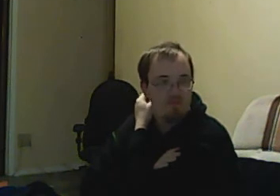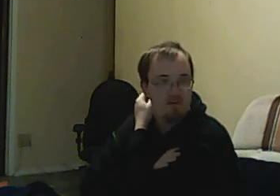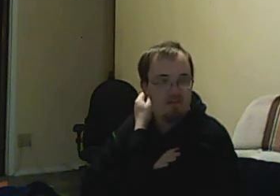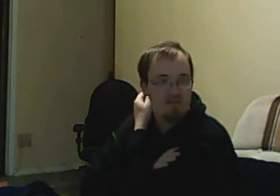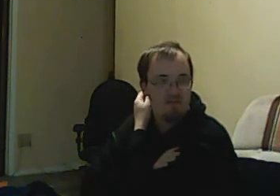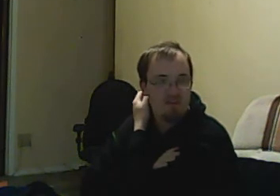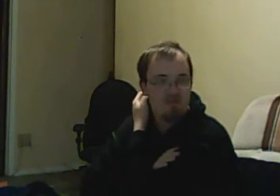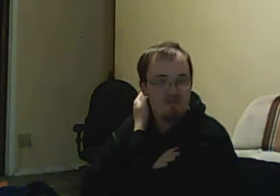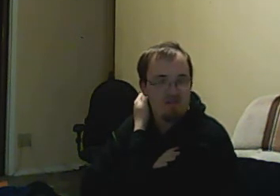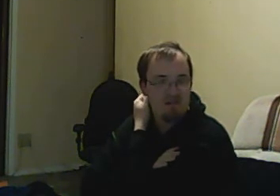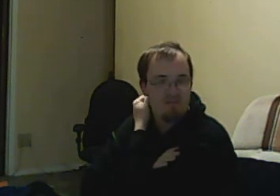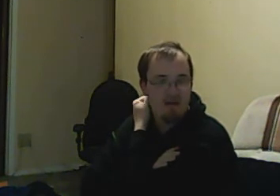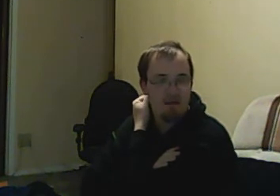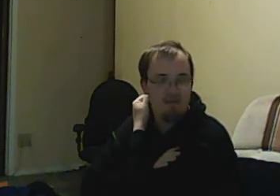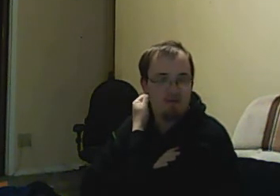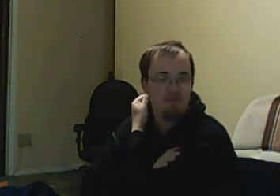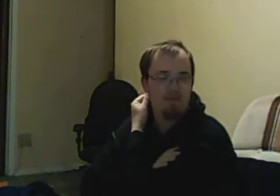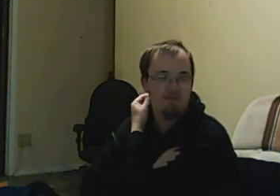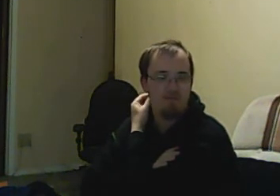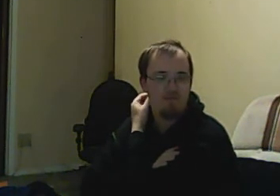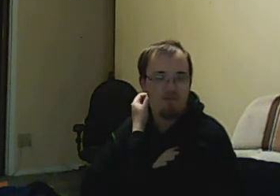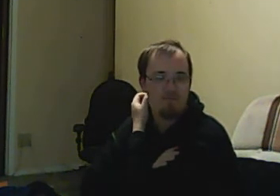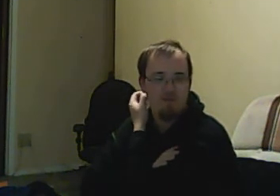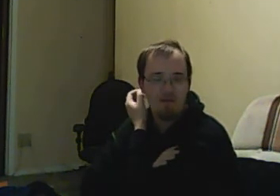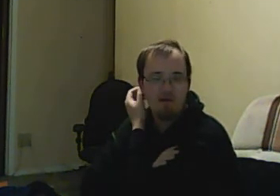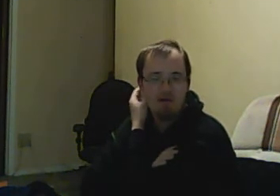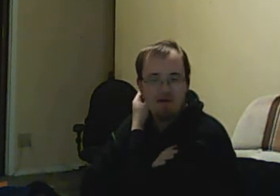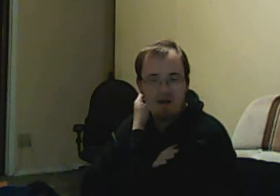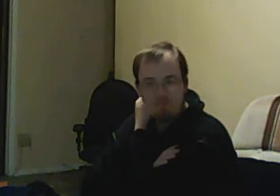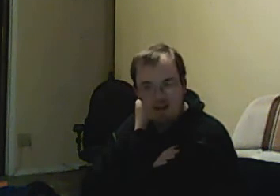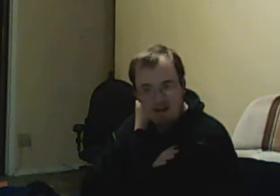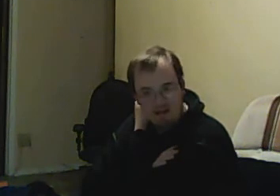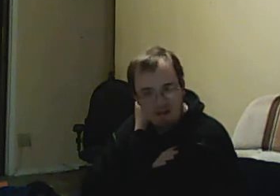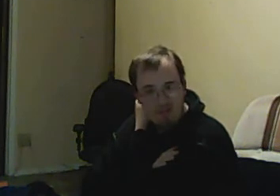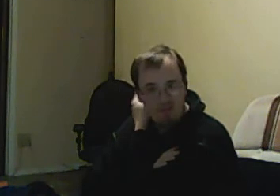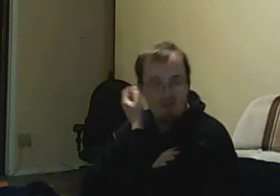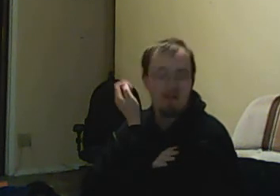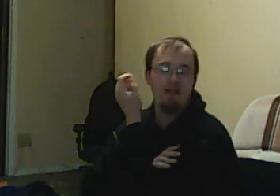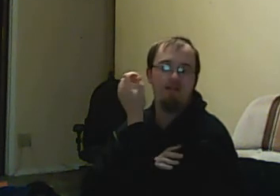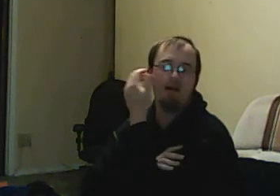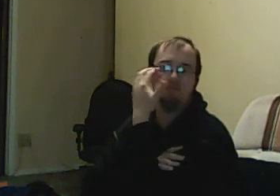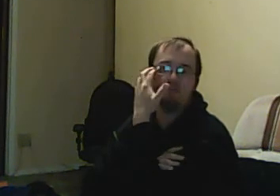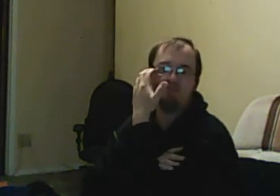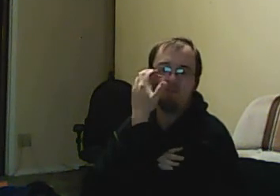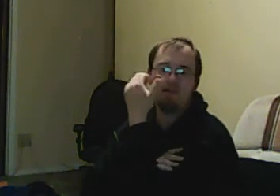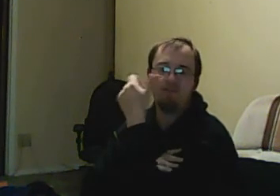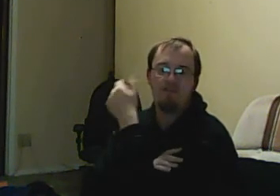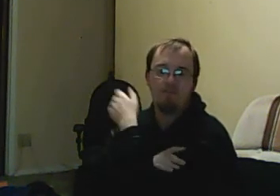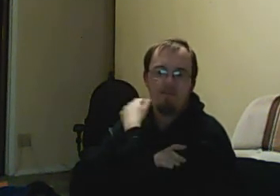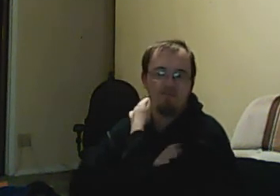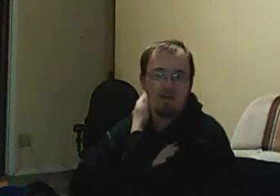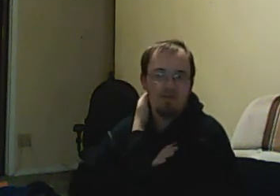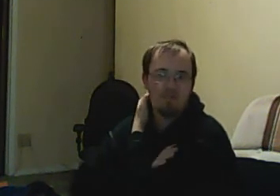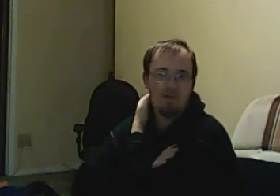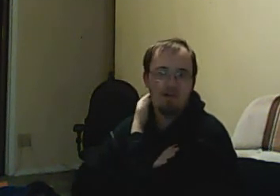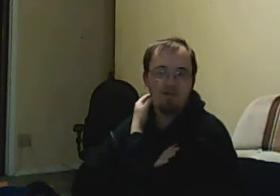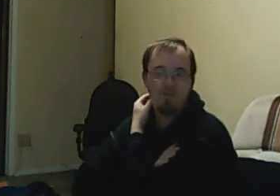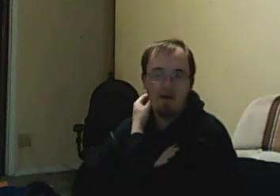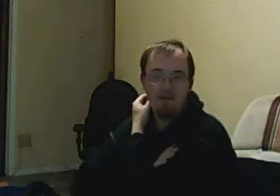since Next Generation, and it came in collaboration for a season. And Brandon goes, I'm going to try to paraphrase as much as I can. There were probably